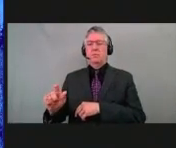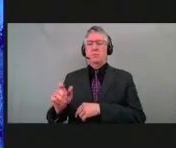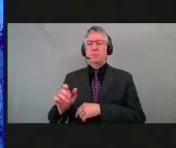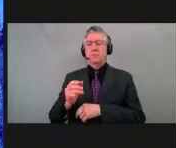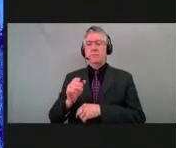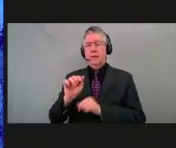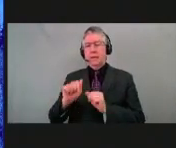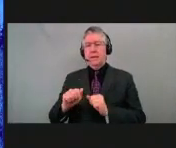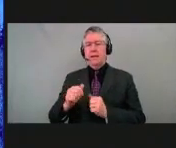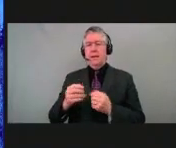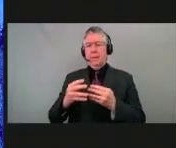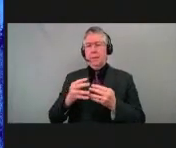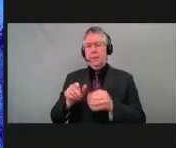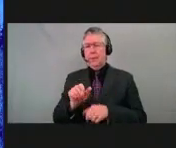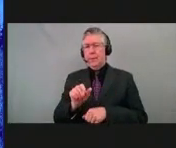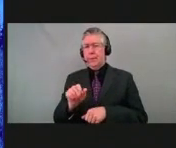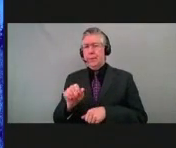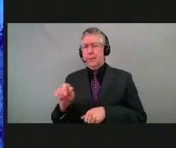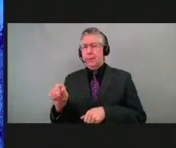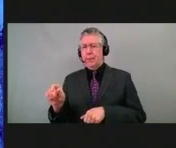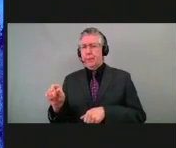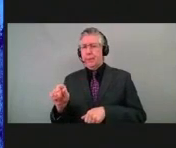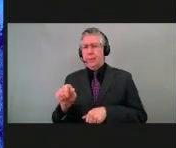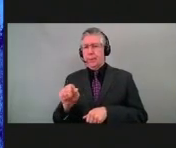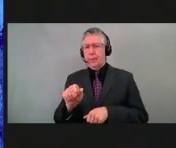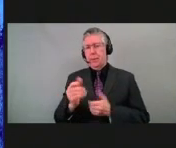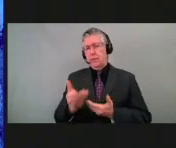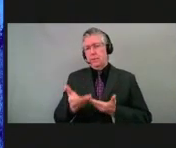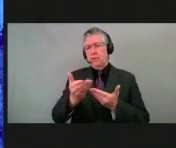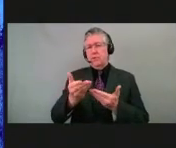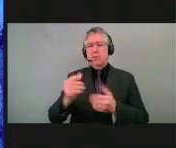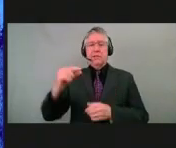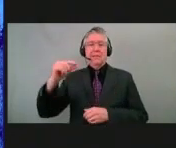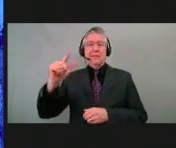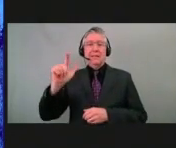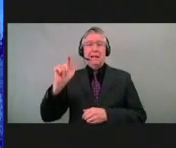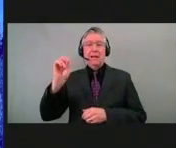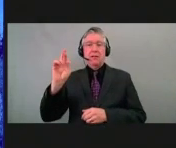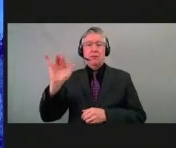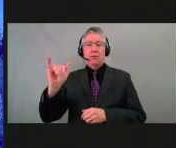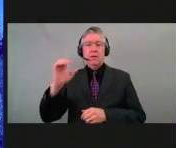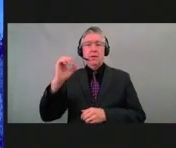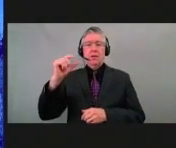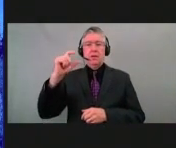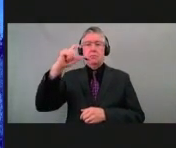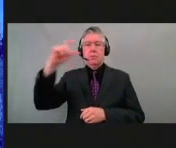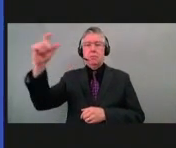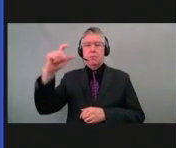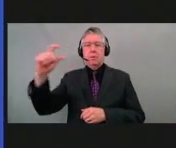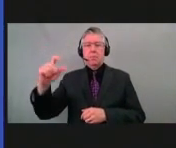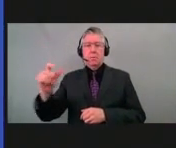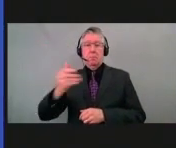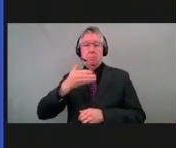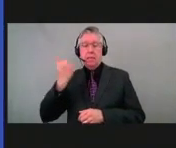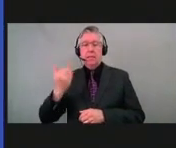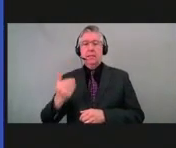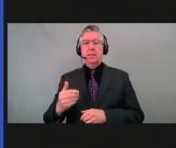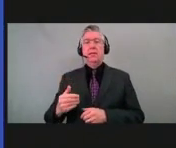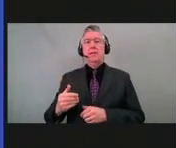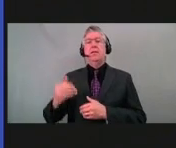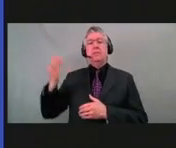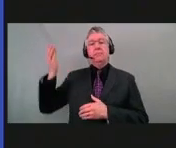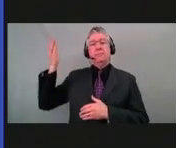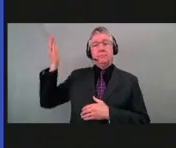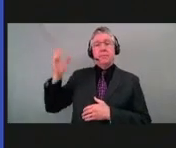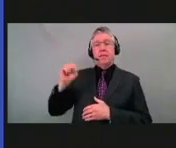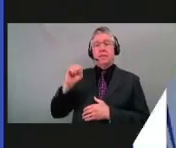Happening now, we are getting a media briefing on COVID-19 from Dr. Rachel Herlihy and Scott Bookman with CDPHE. Let's go